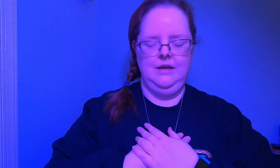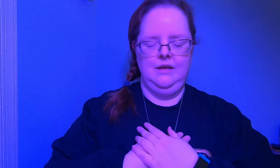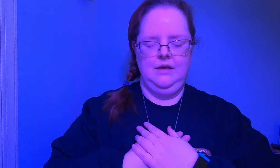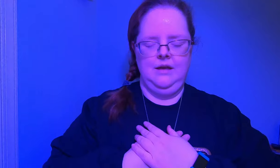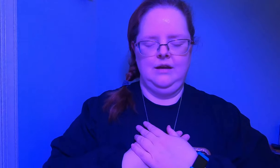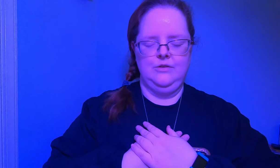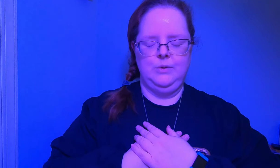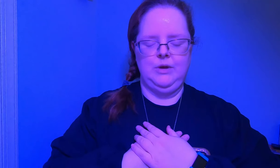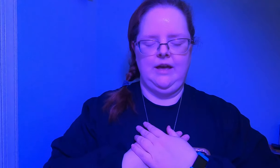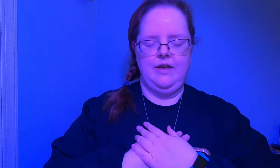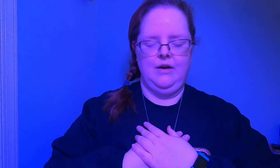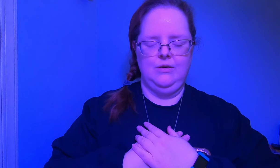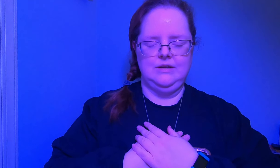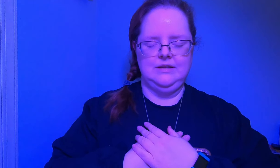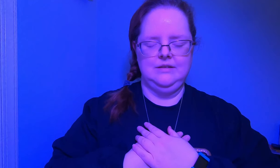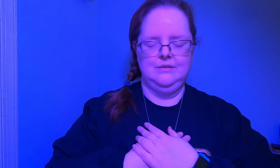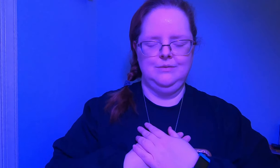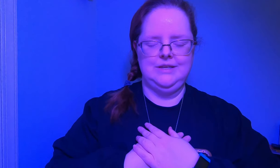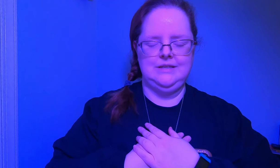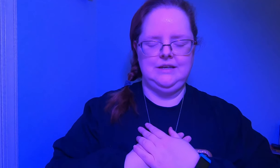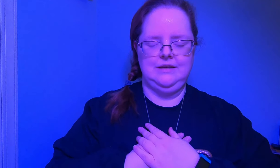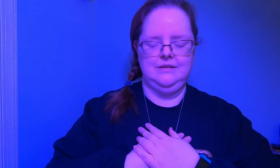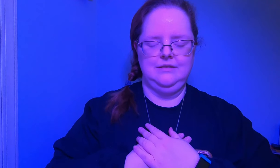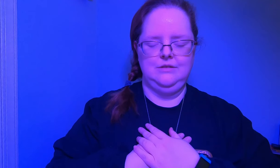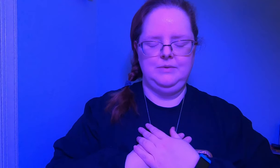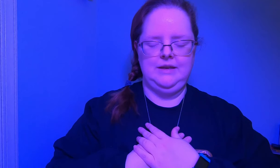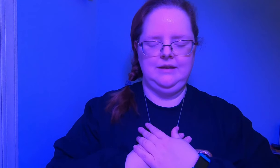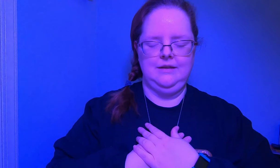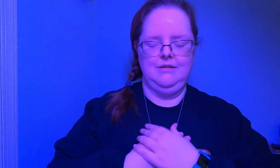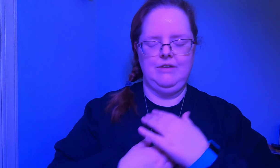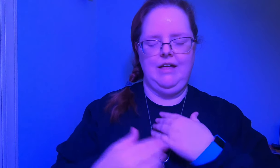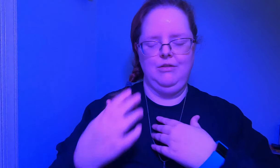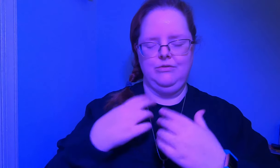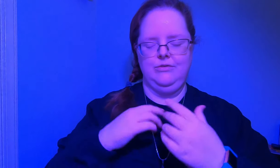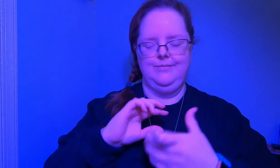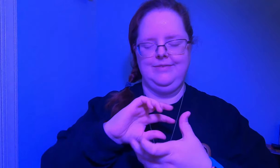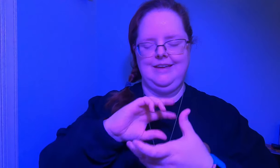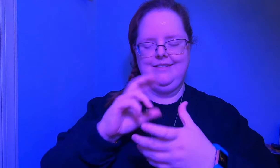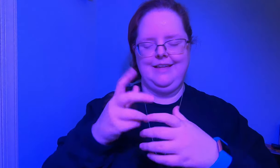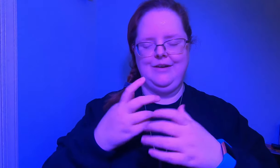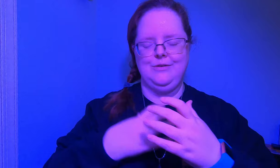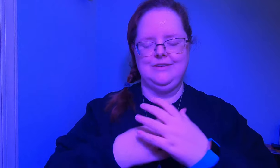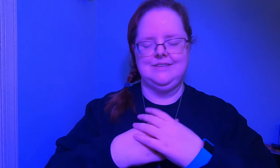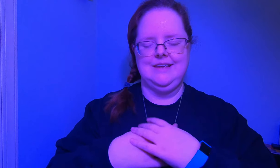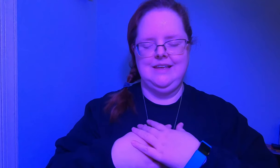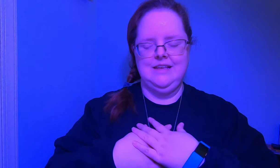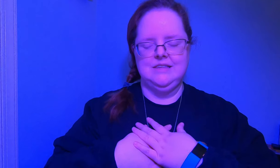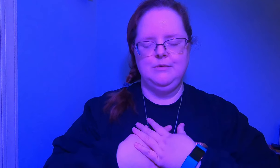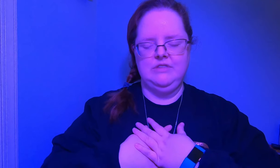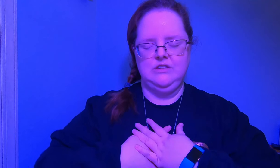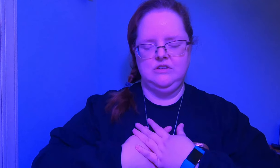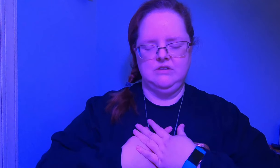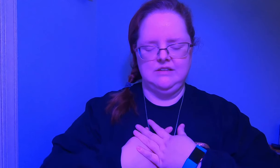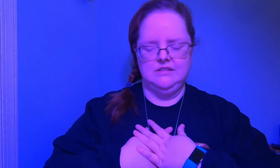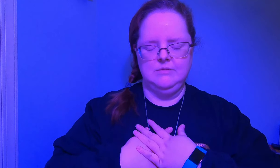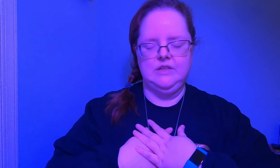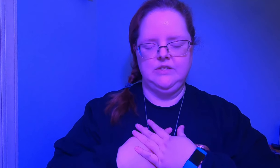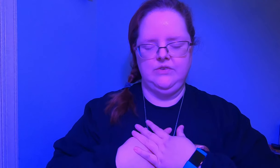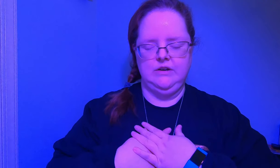and as we breathe out we seek to be a valve that allows some of this stress some of this fear